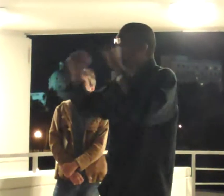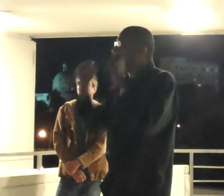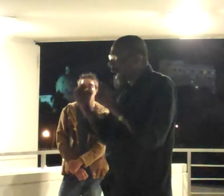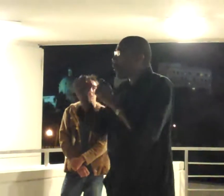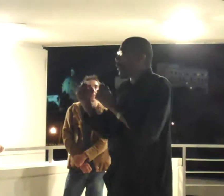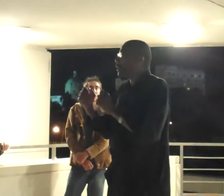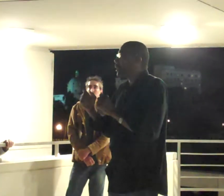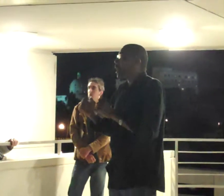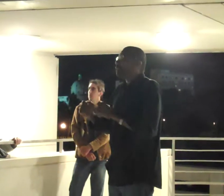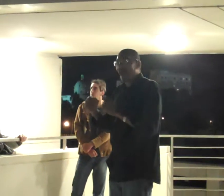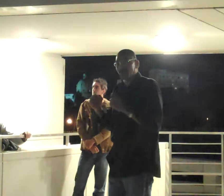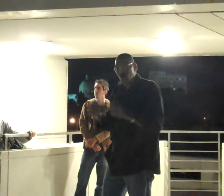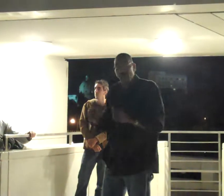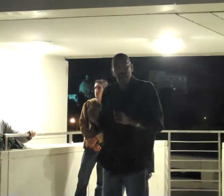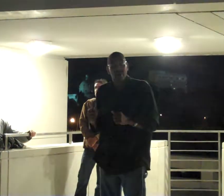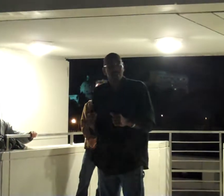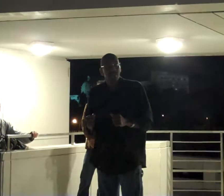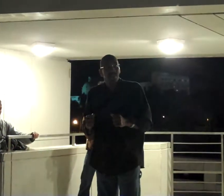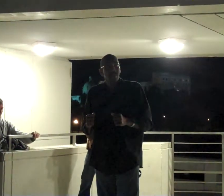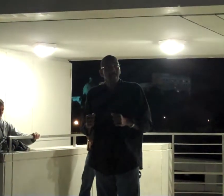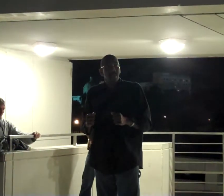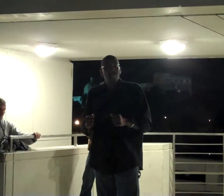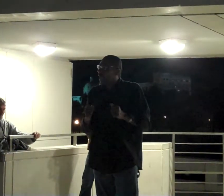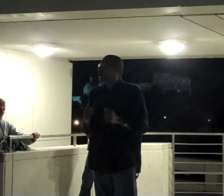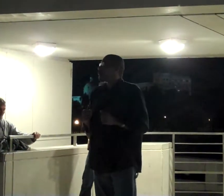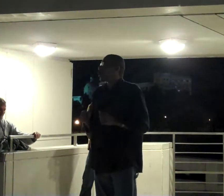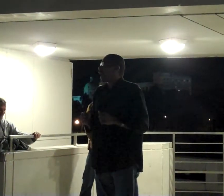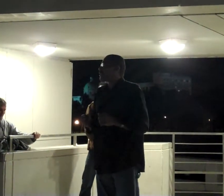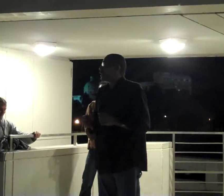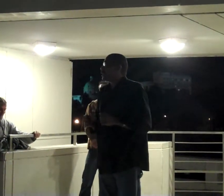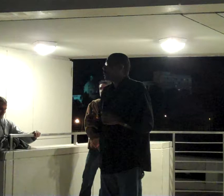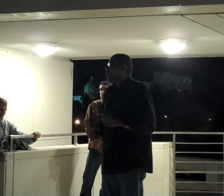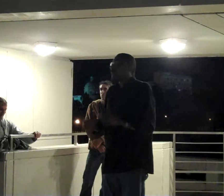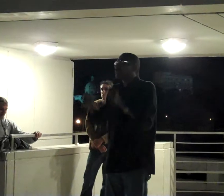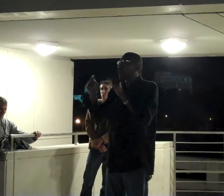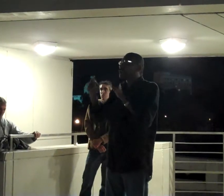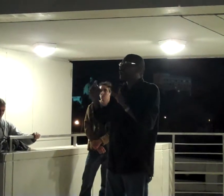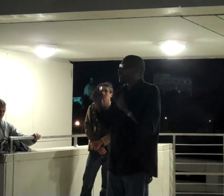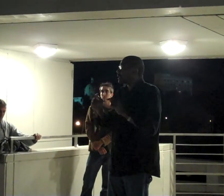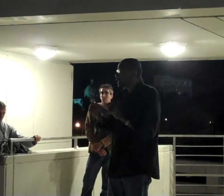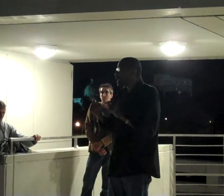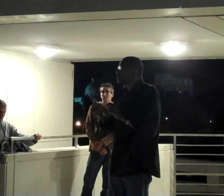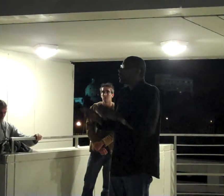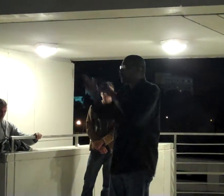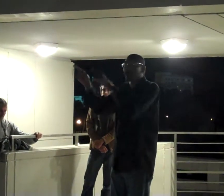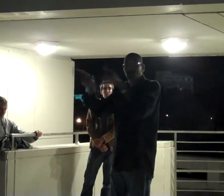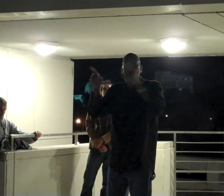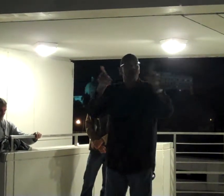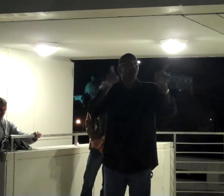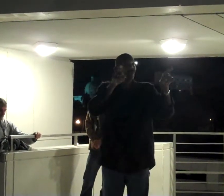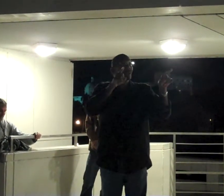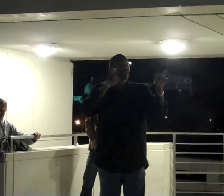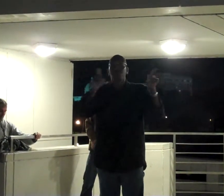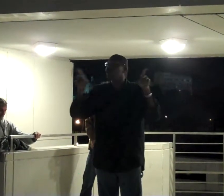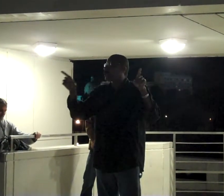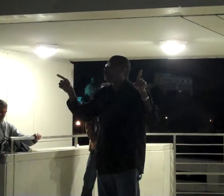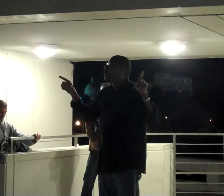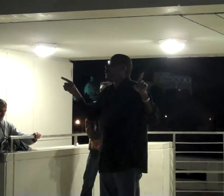the power that you have. They have no idea because if they did, they were doing what it is that's going on here.